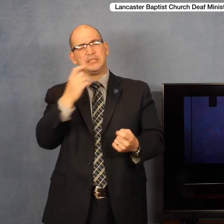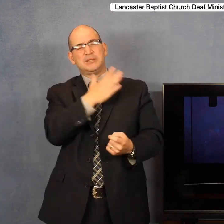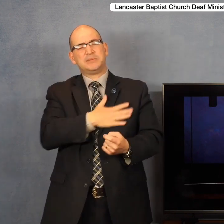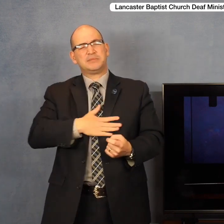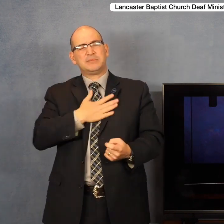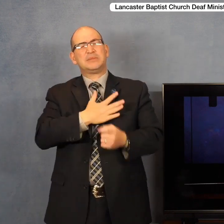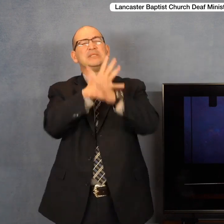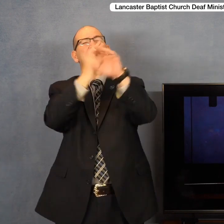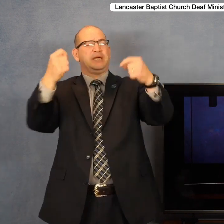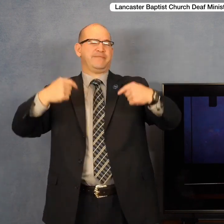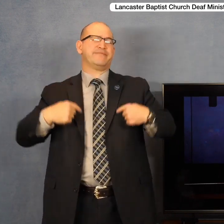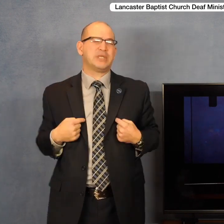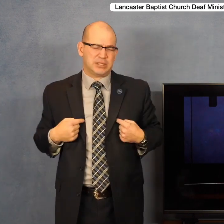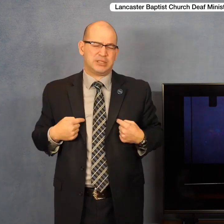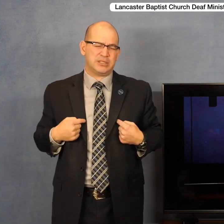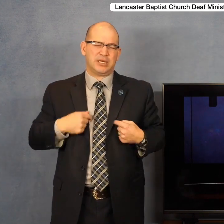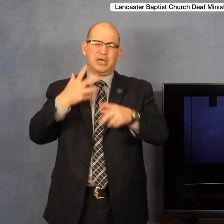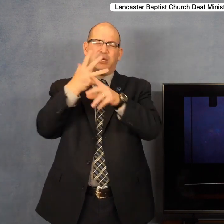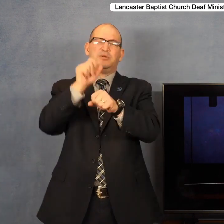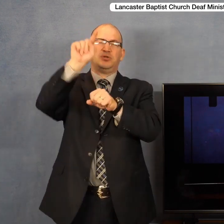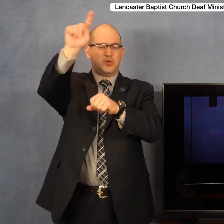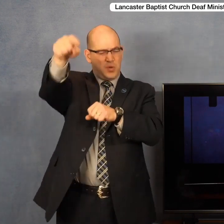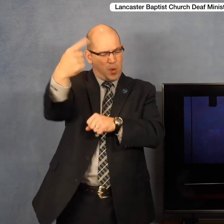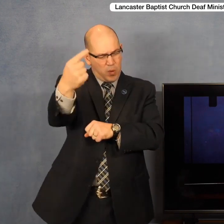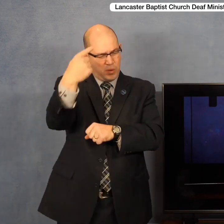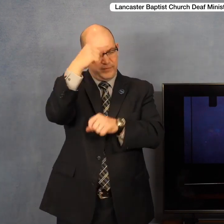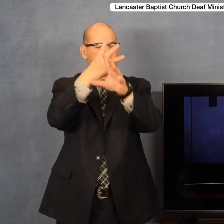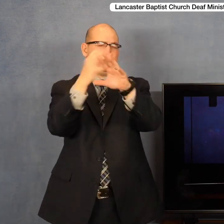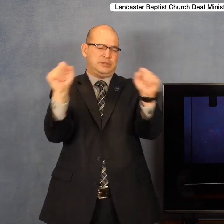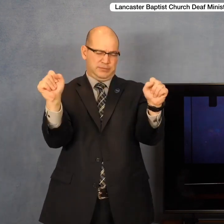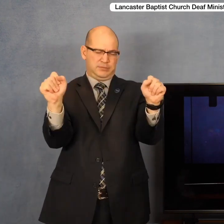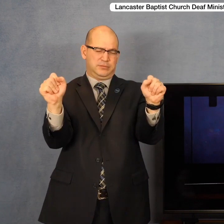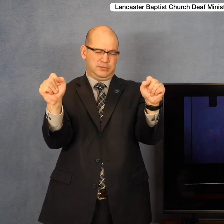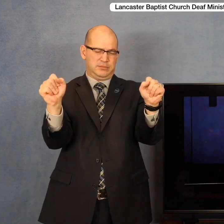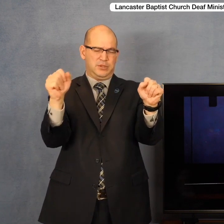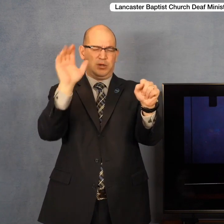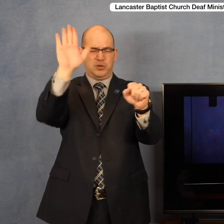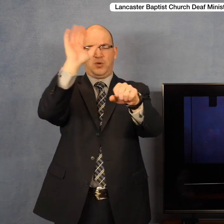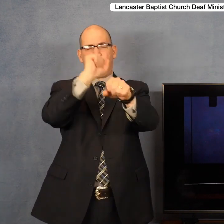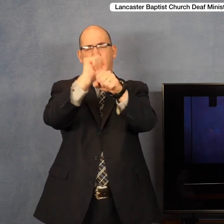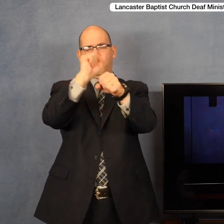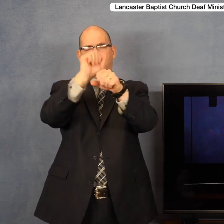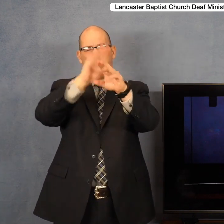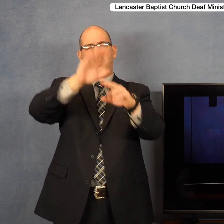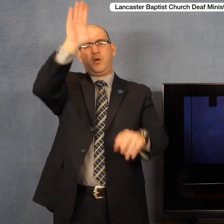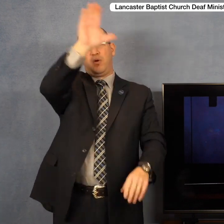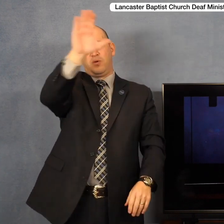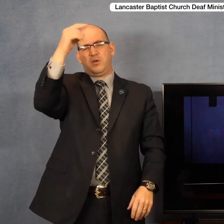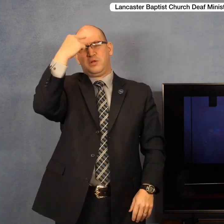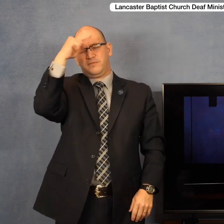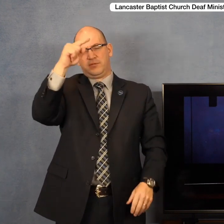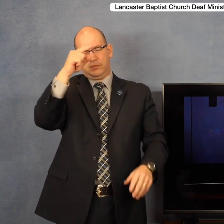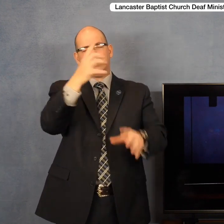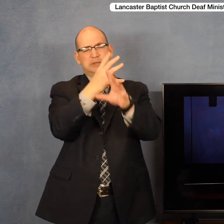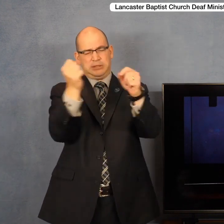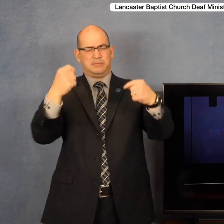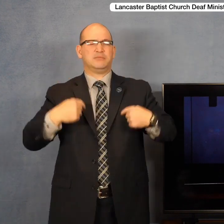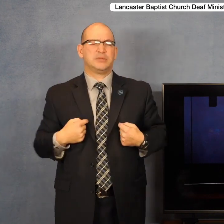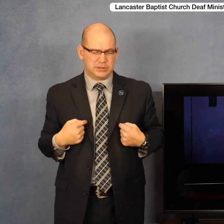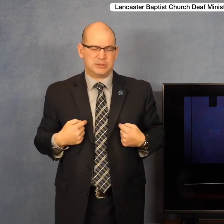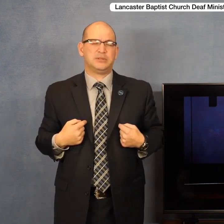be my Savior. I'm trusting in you, in your work at Calvary, to be my salvation.